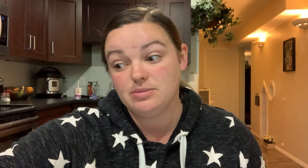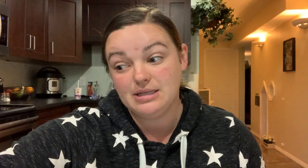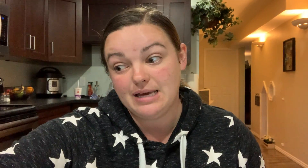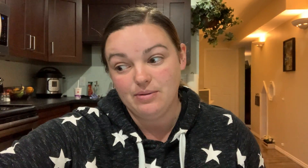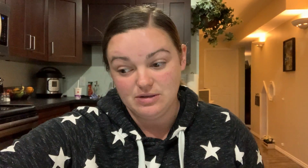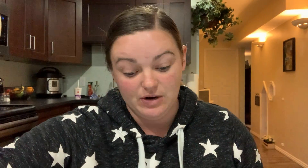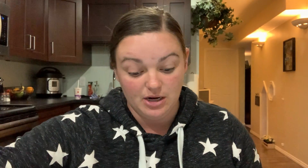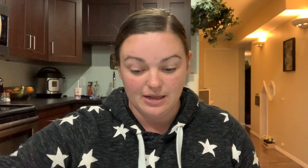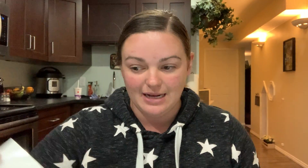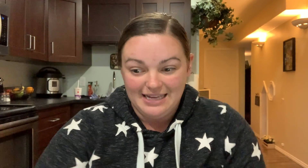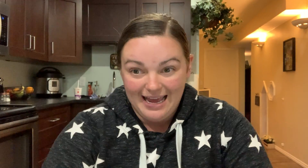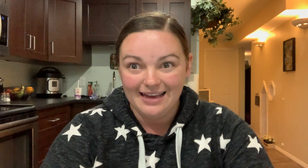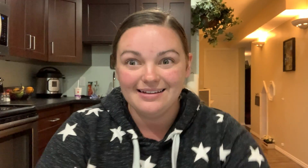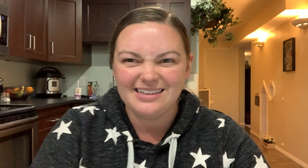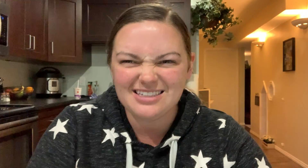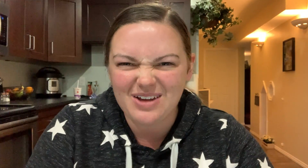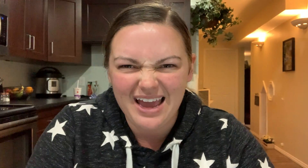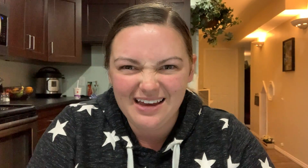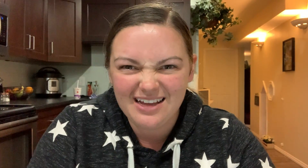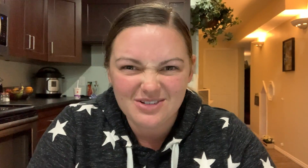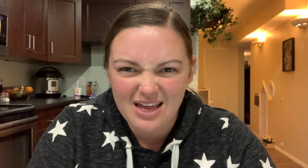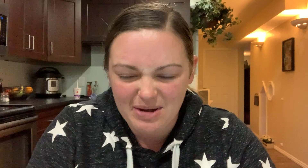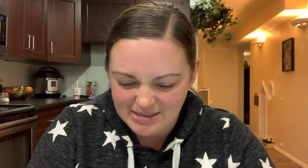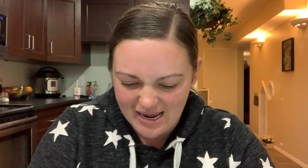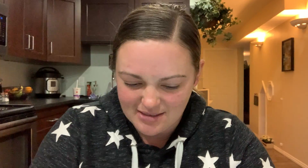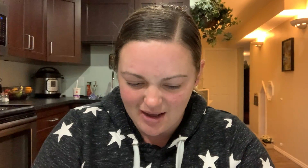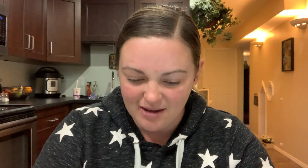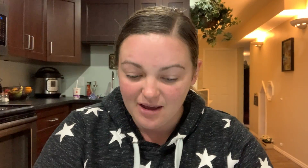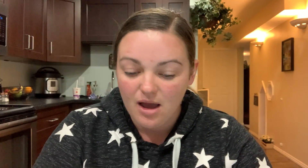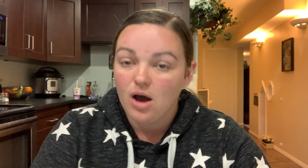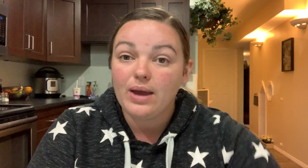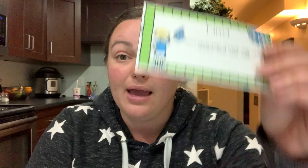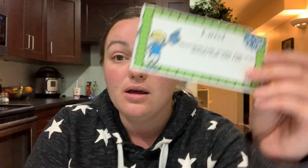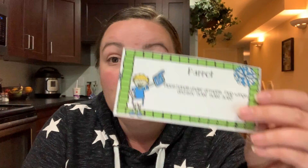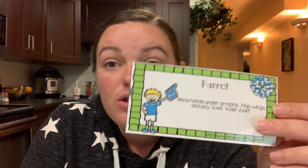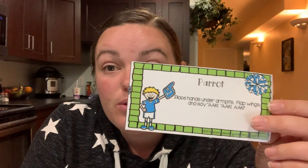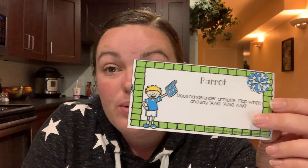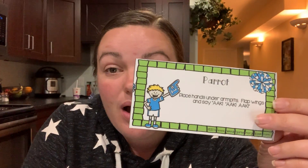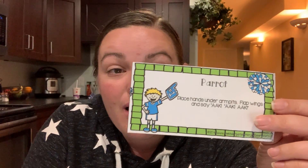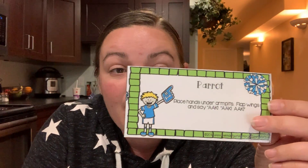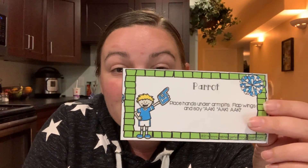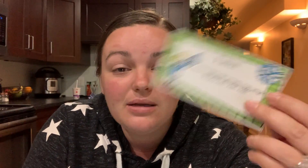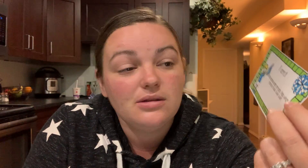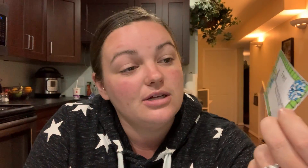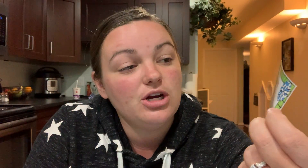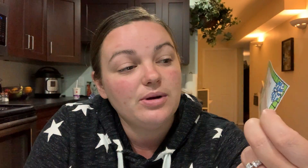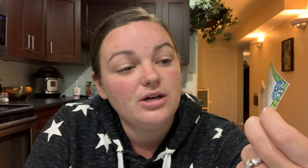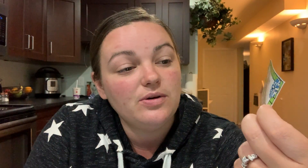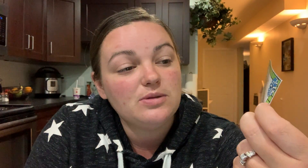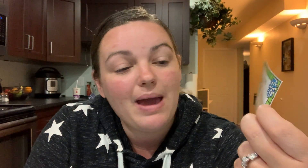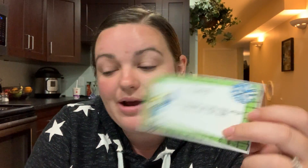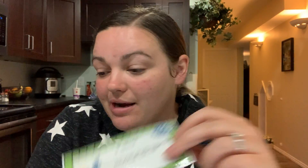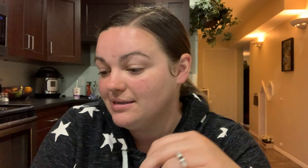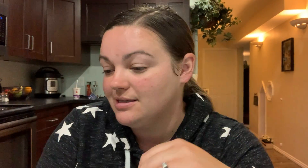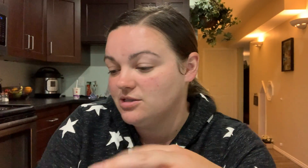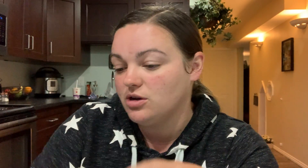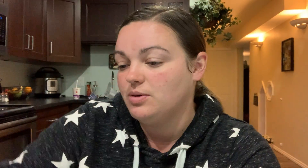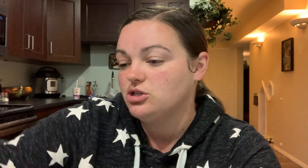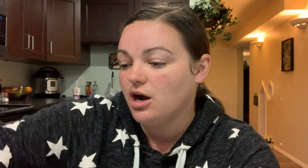Mrs. K wasn't very good at that today that's okay it's okay to make mistakes huh okay the um the cheer we're gonna do is parrot so you're put your